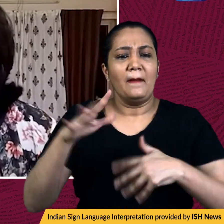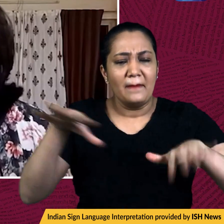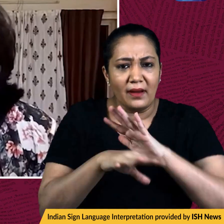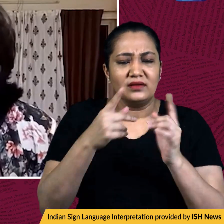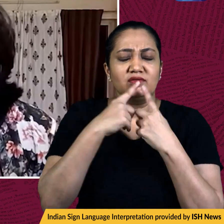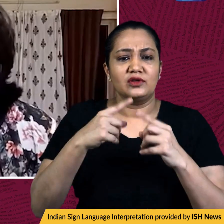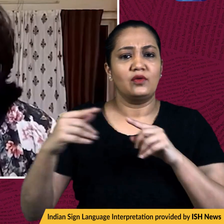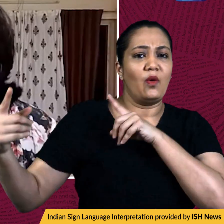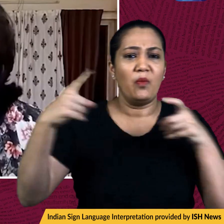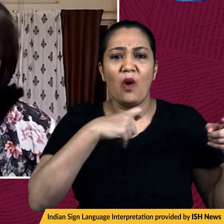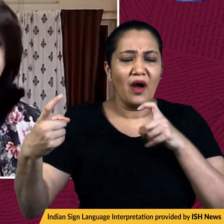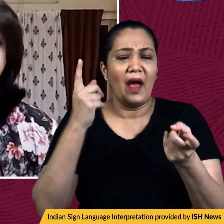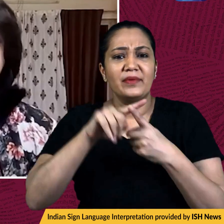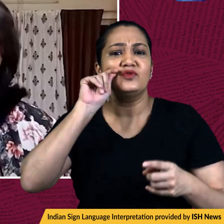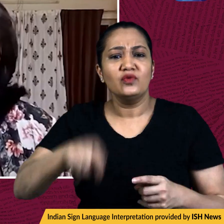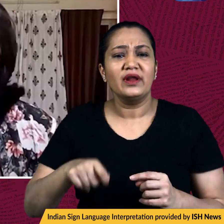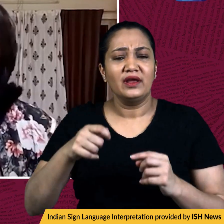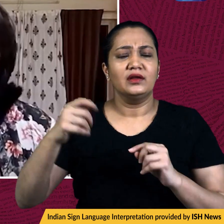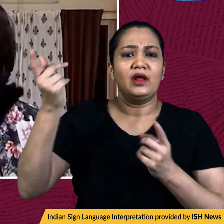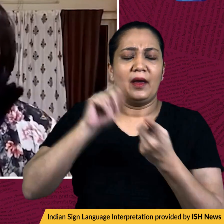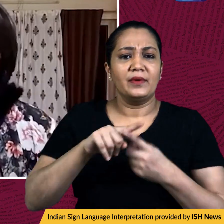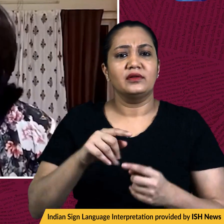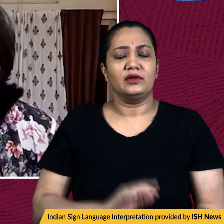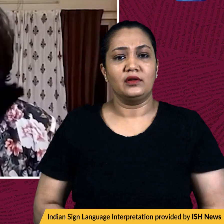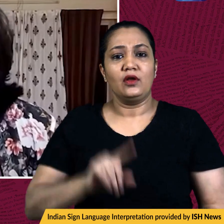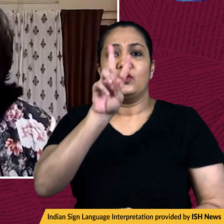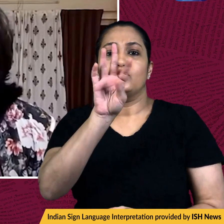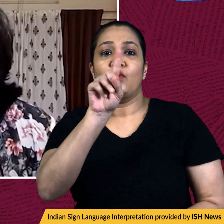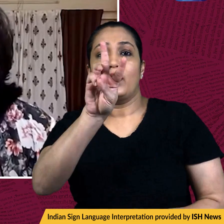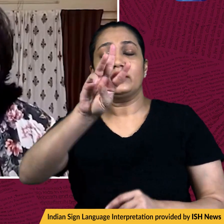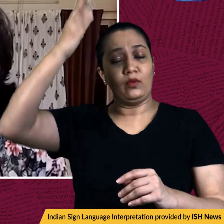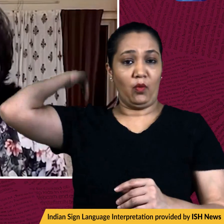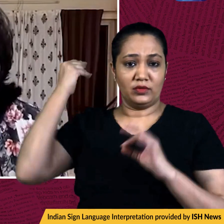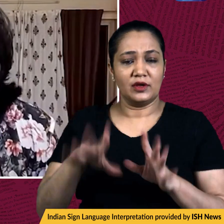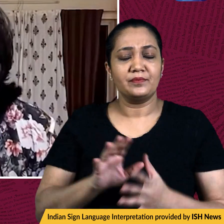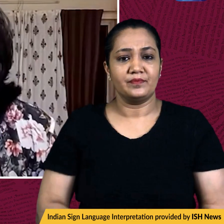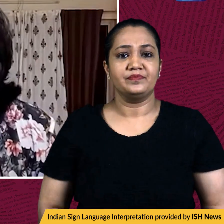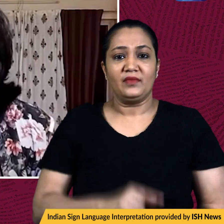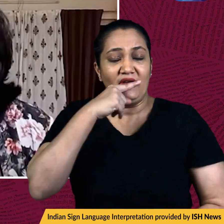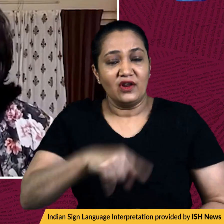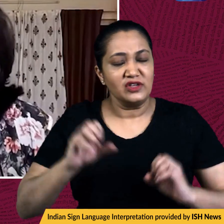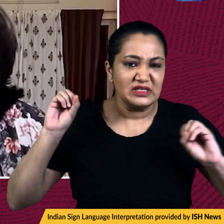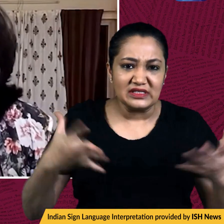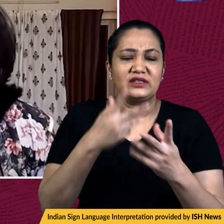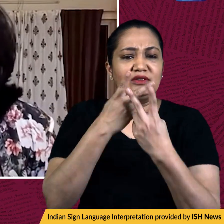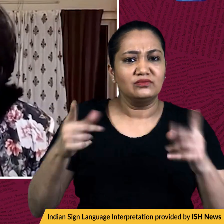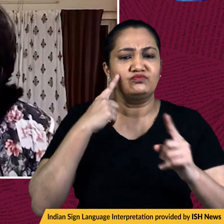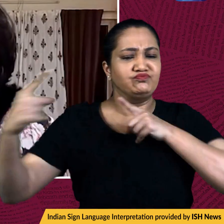war crimes in Ukraine, dating back to 2013. Now, the announcement comes a week after Russia launched an all-out attack on